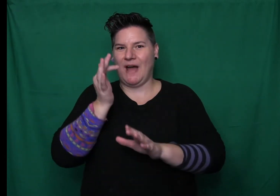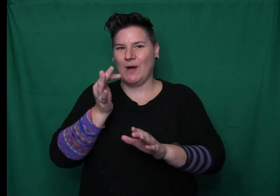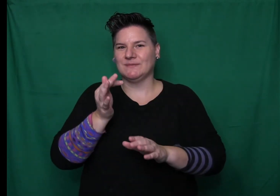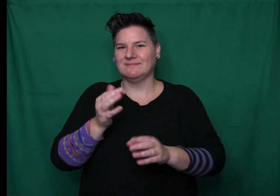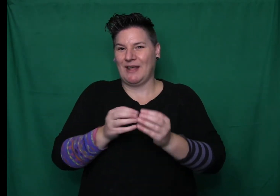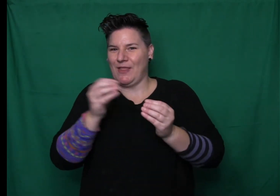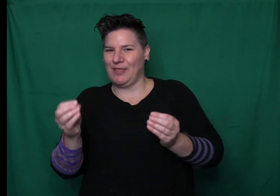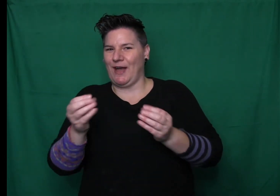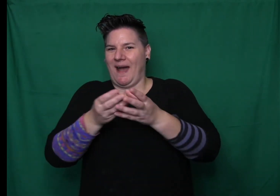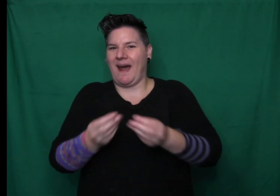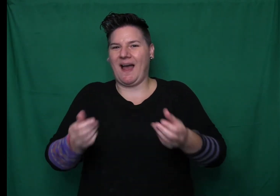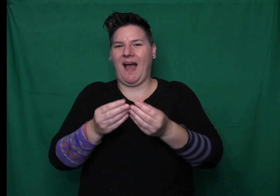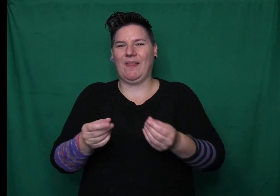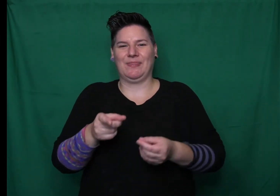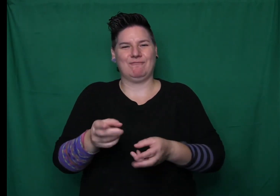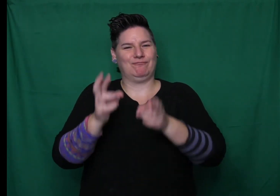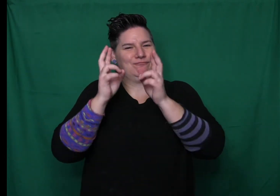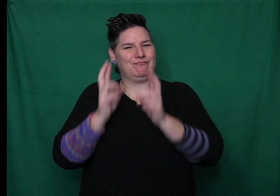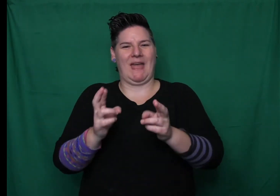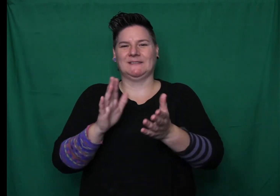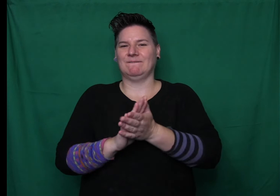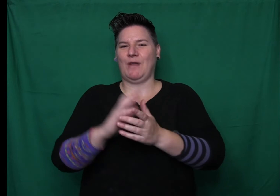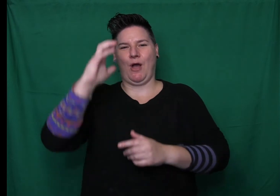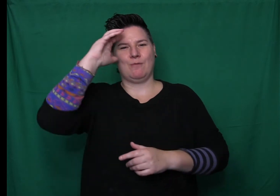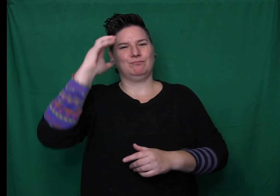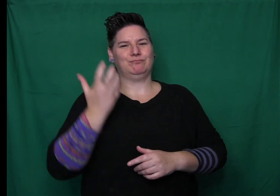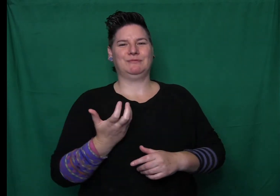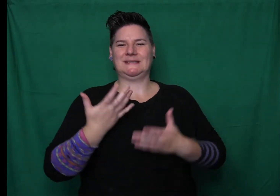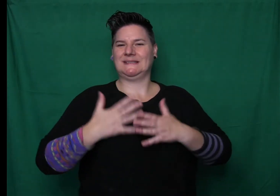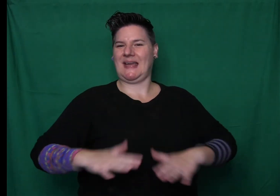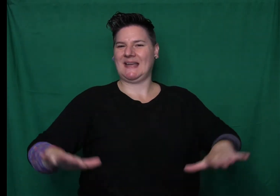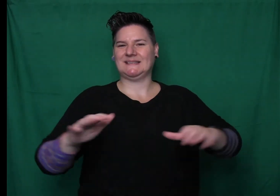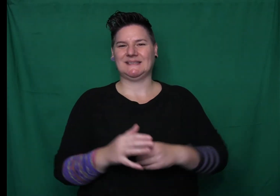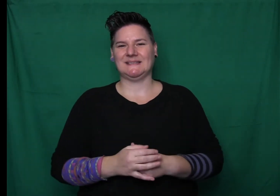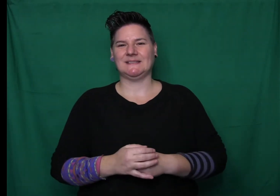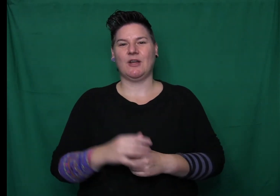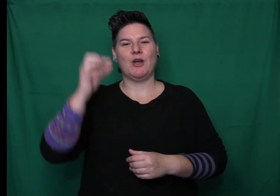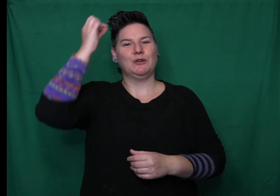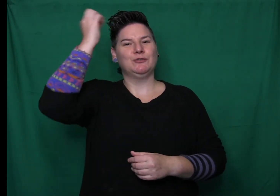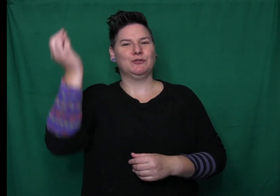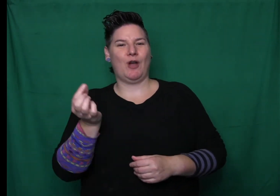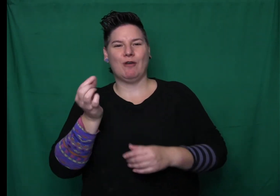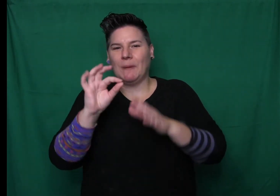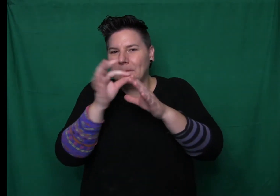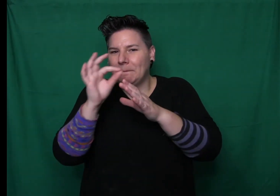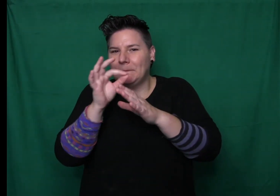I need a crown, said Dory. She skipped down the hall and into the kitchen. Gink went with her. Cook,